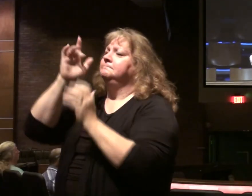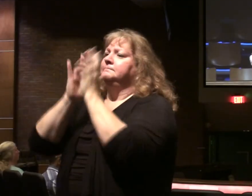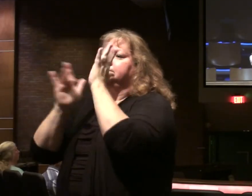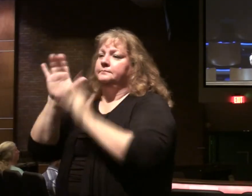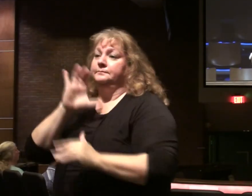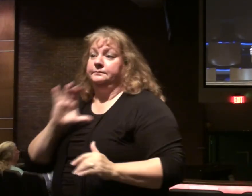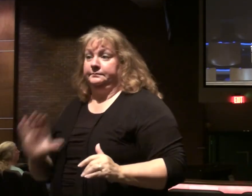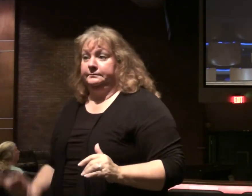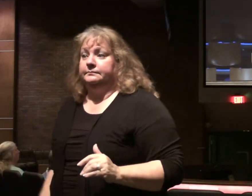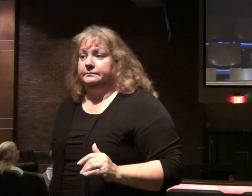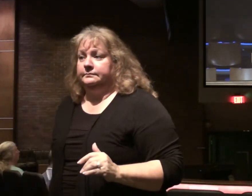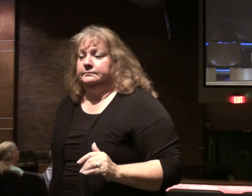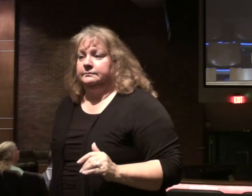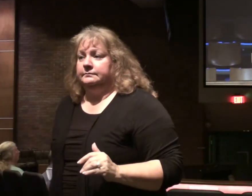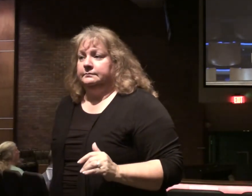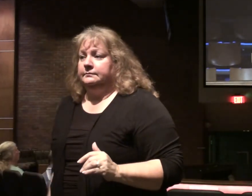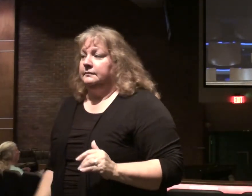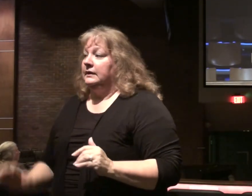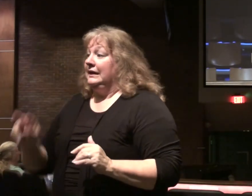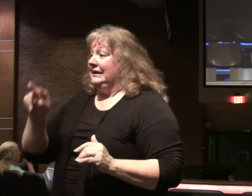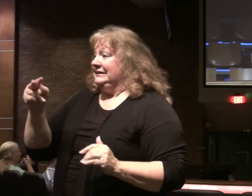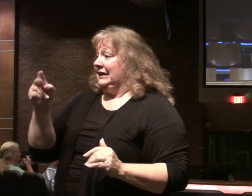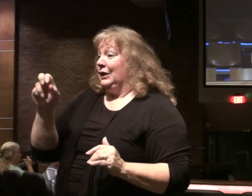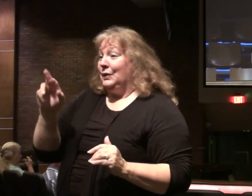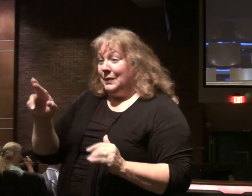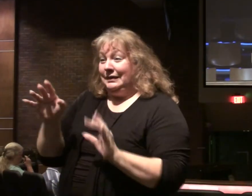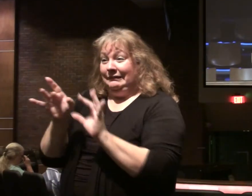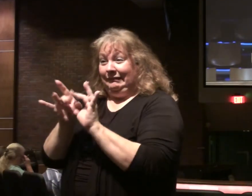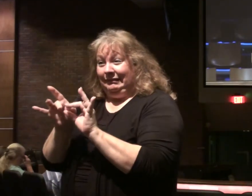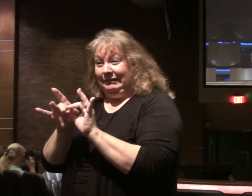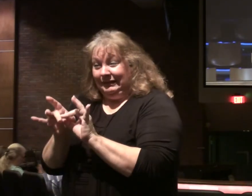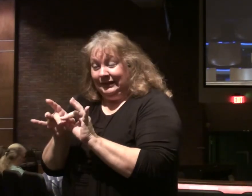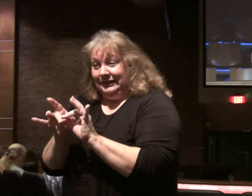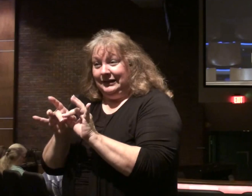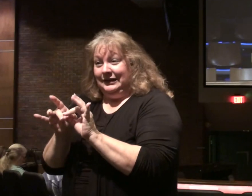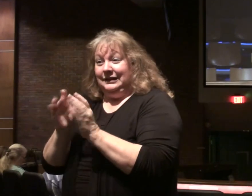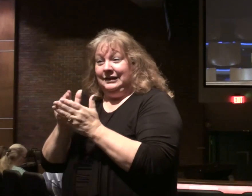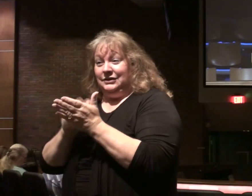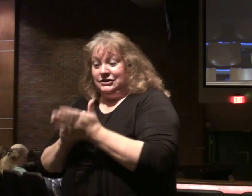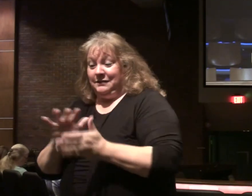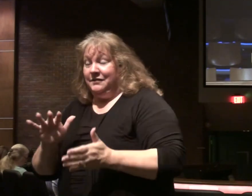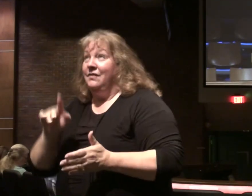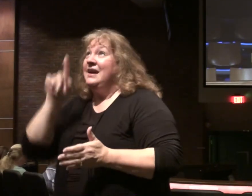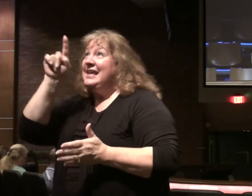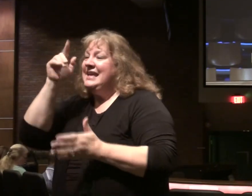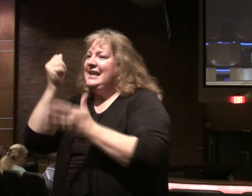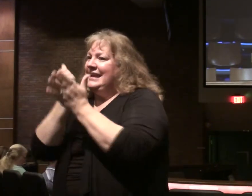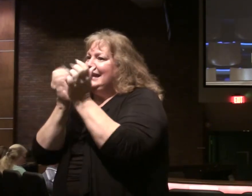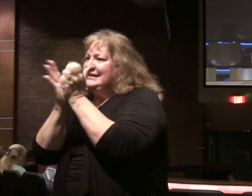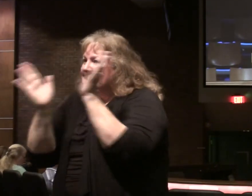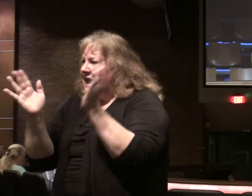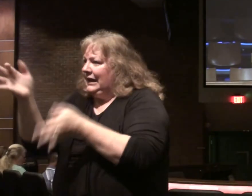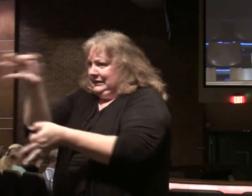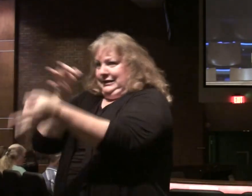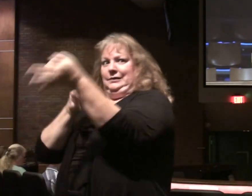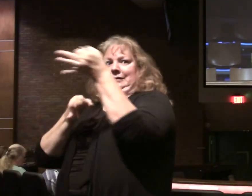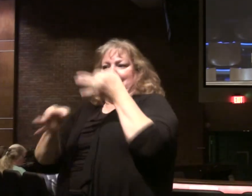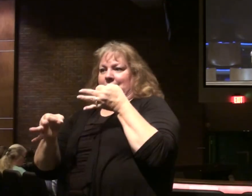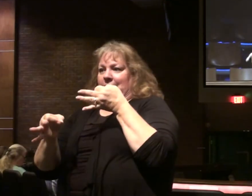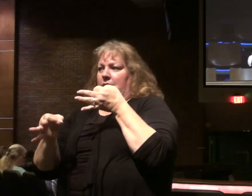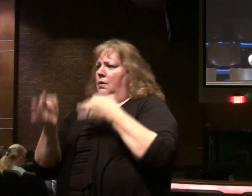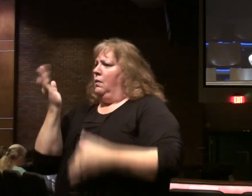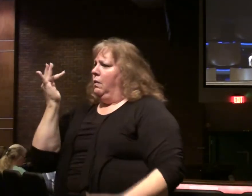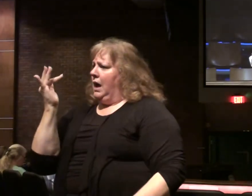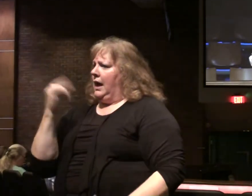Christ. 2 Corinthians. Talks about the fact. In chapter 5. That he died for us. So we would